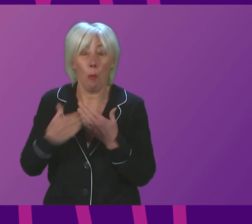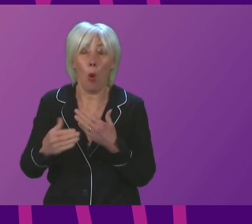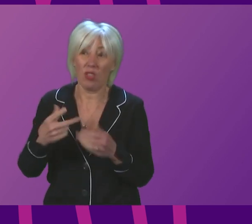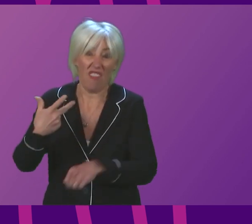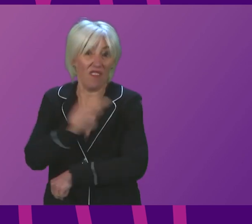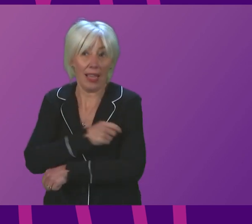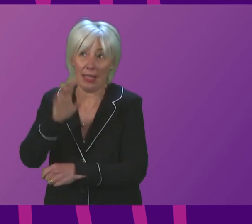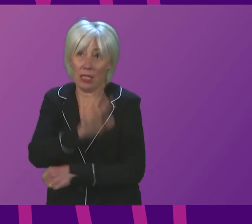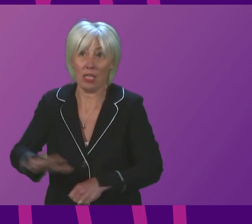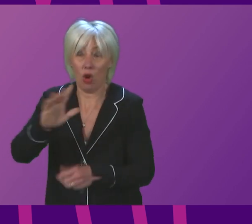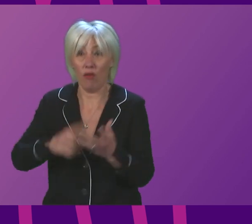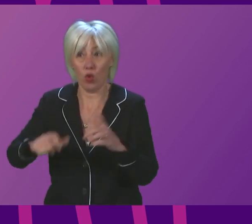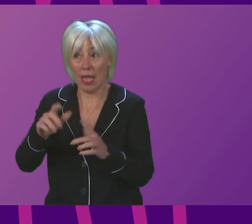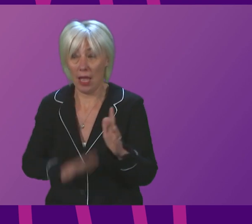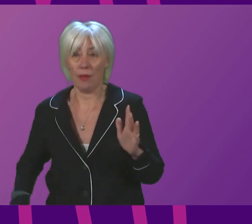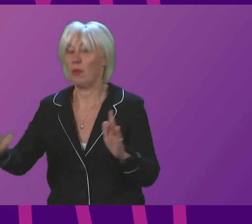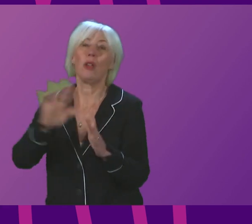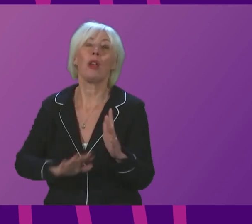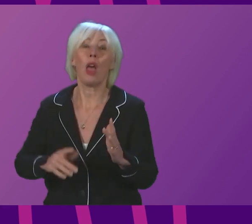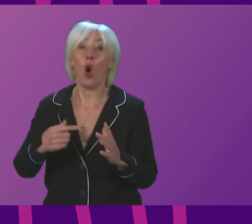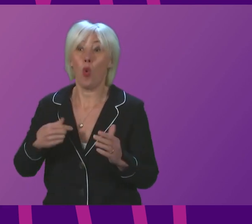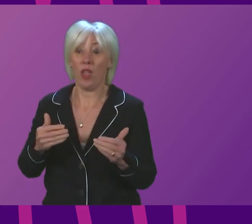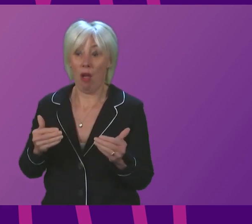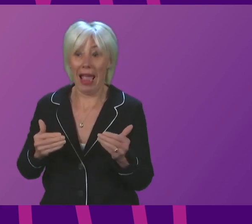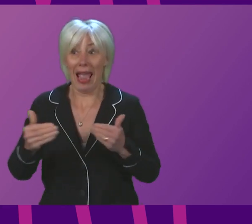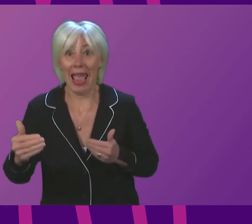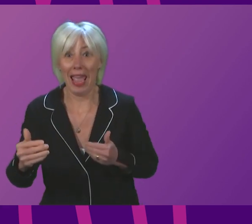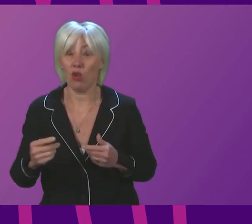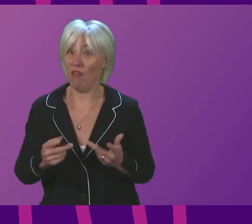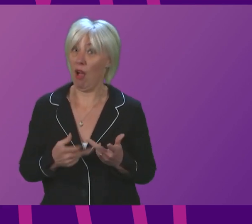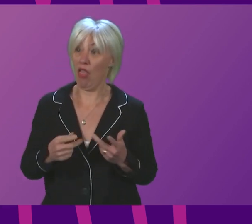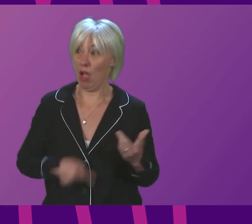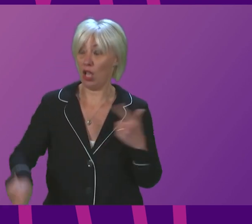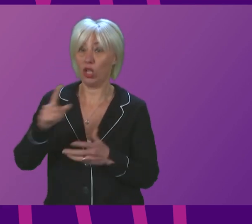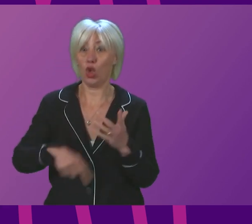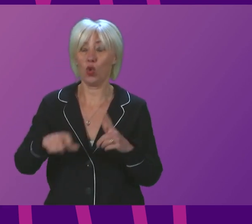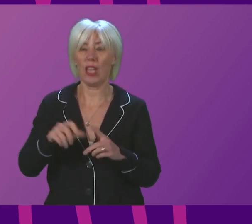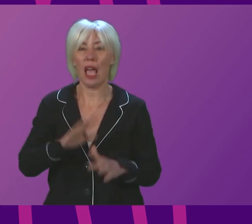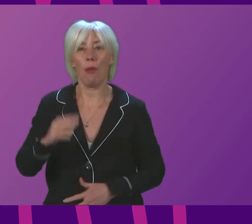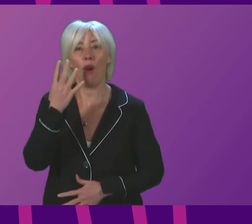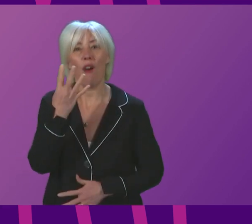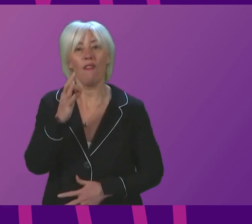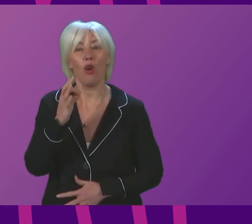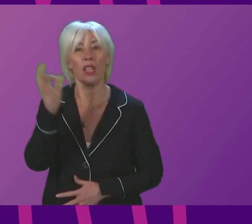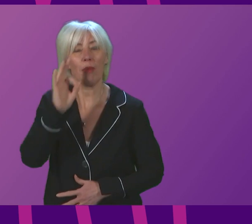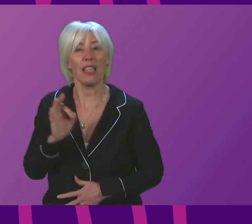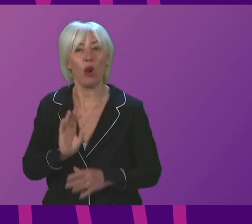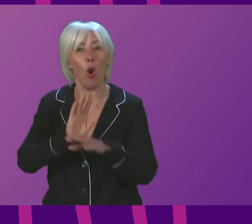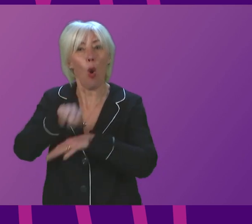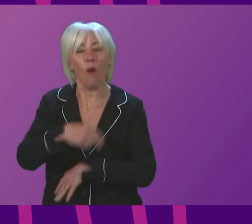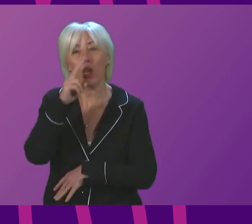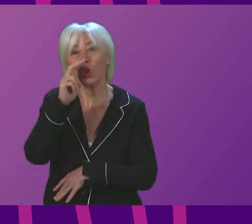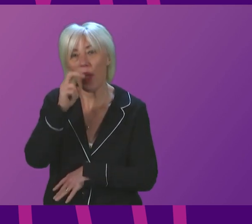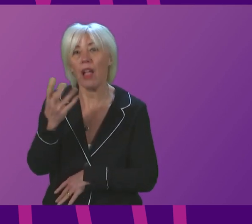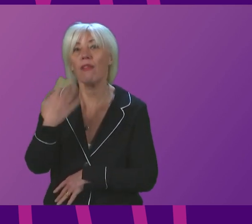Indeed, at this stage, on booster doses, we are comfortably ahead of the other UK nations, with around 40% of the over 12 population having